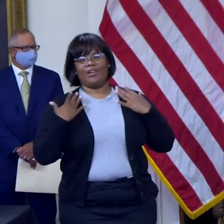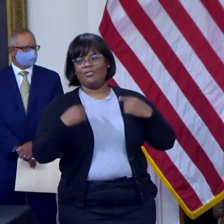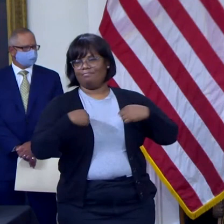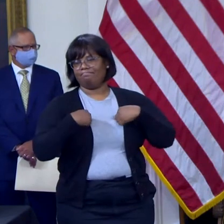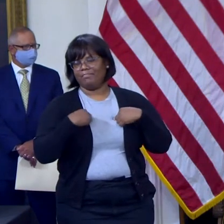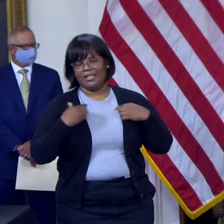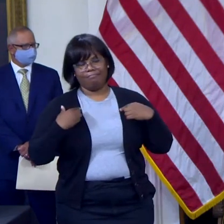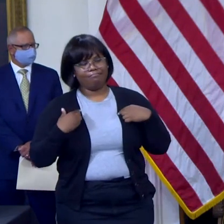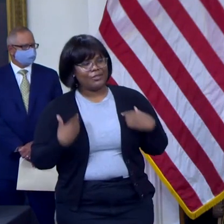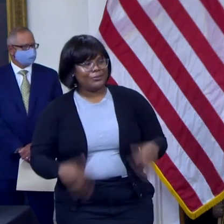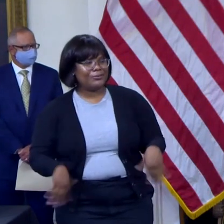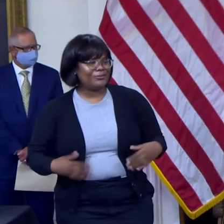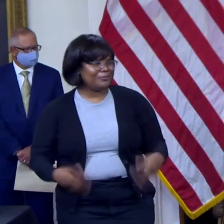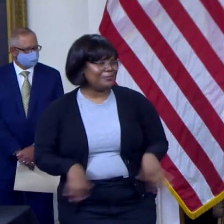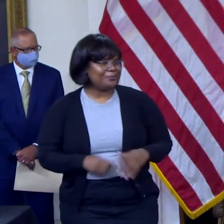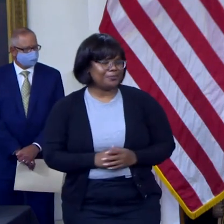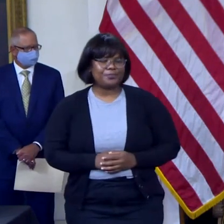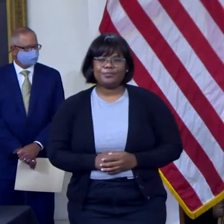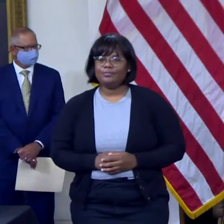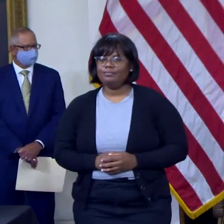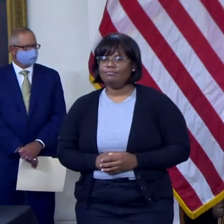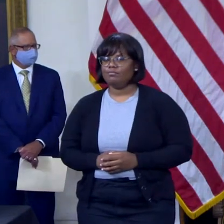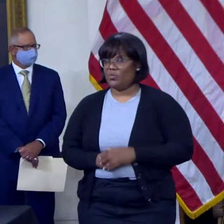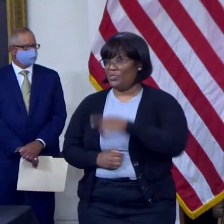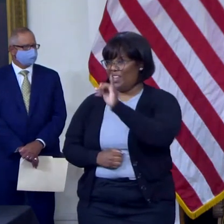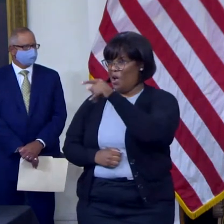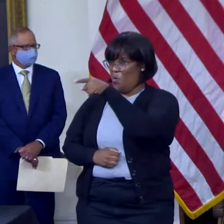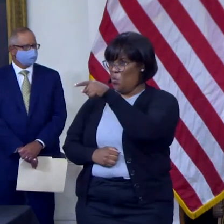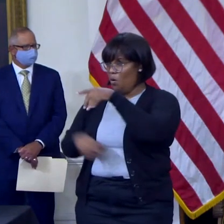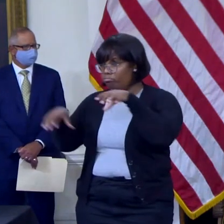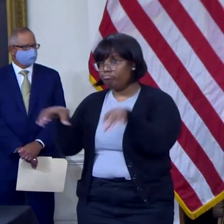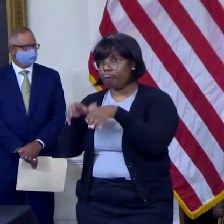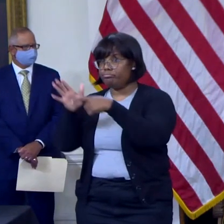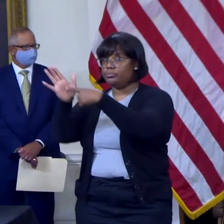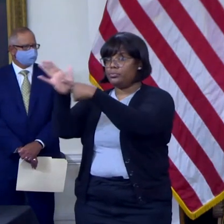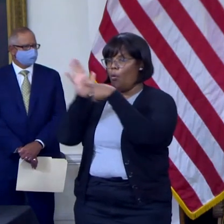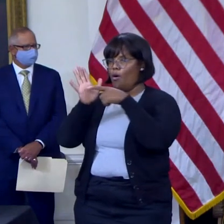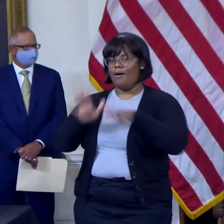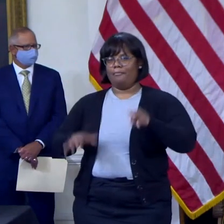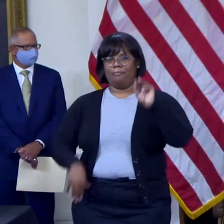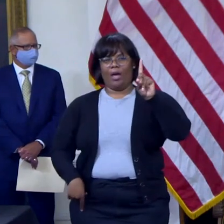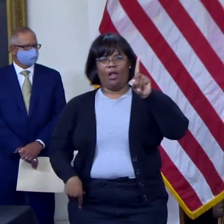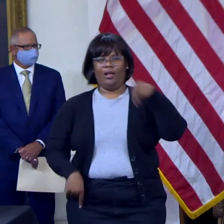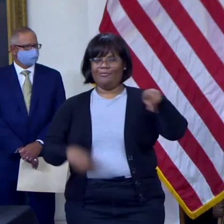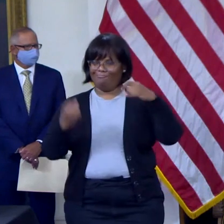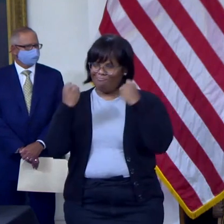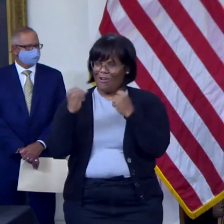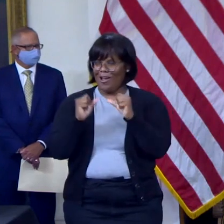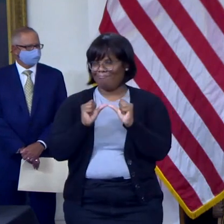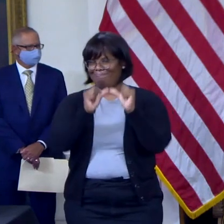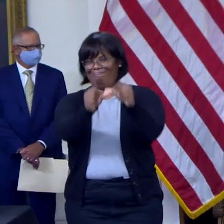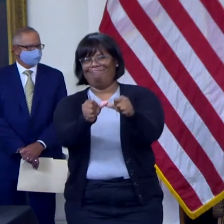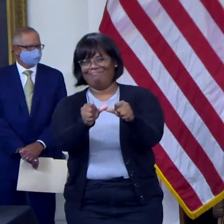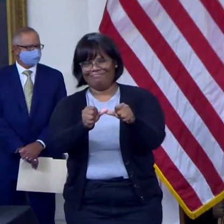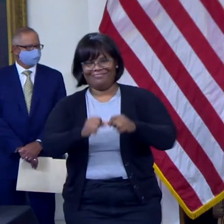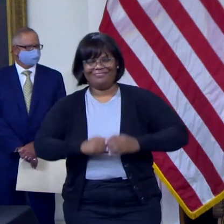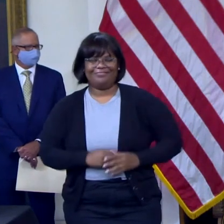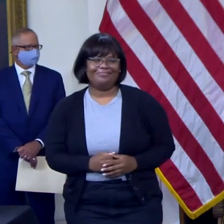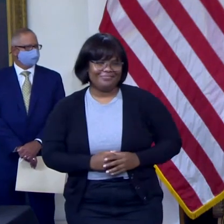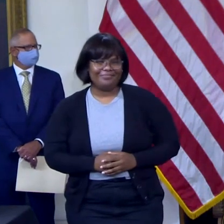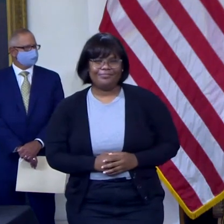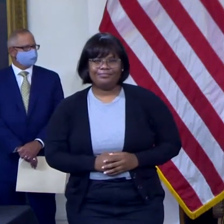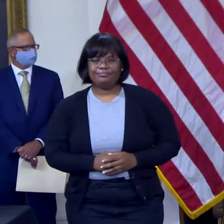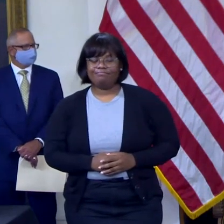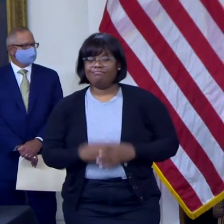continuing to show us what it means to be Maryland Strong. With that, going to turn the podium over to Joe D'Amatos, who, as I mentioned, is the